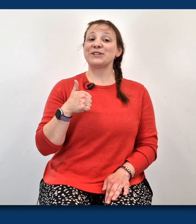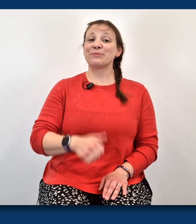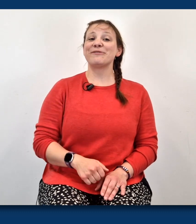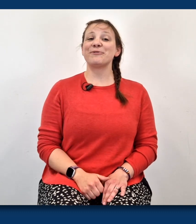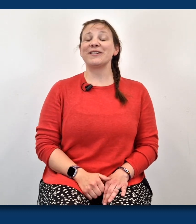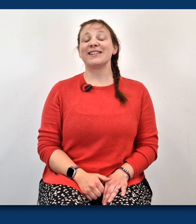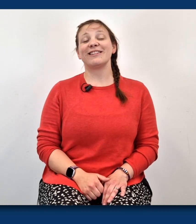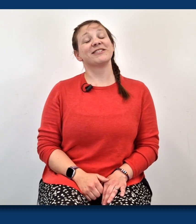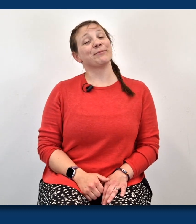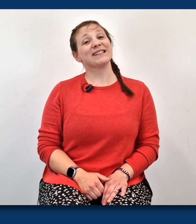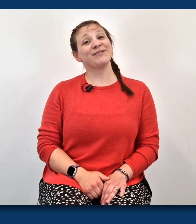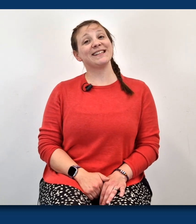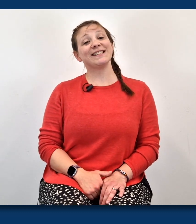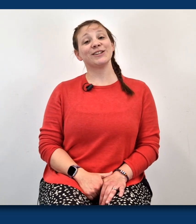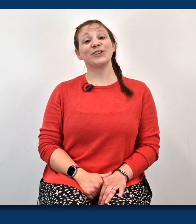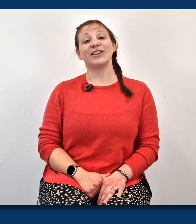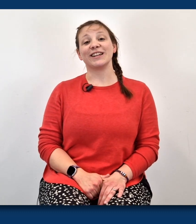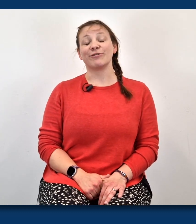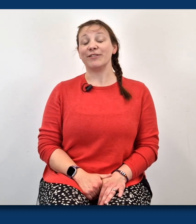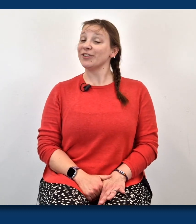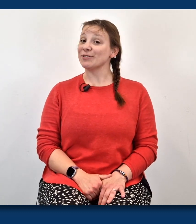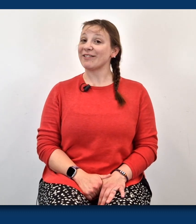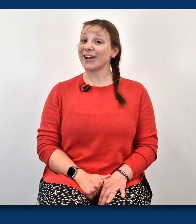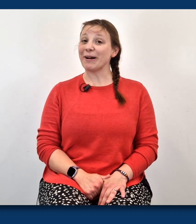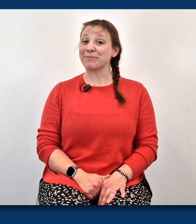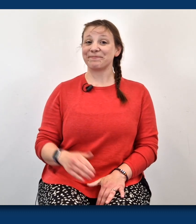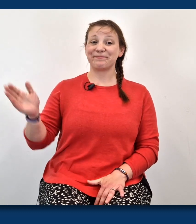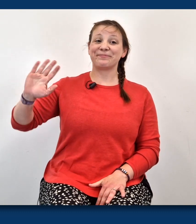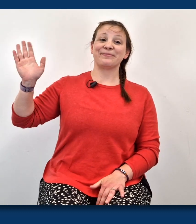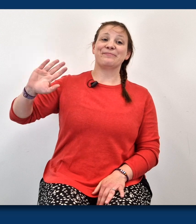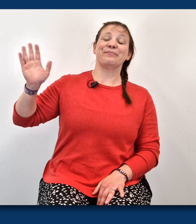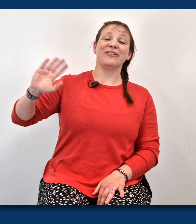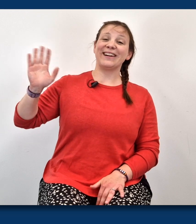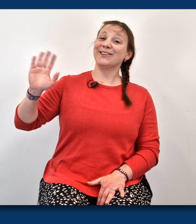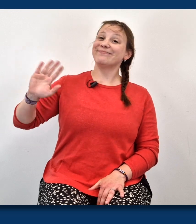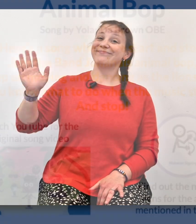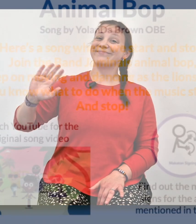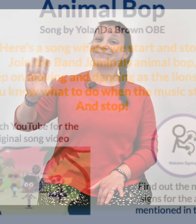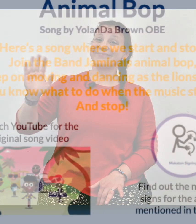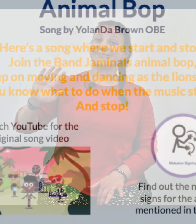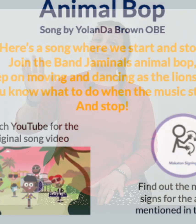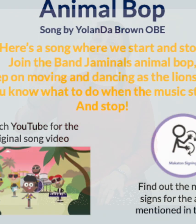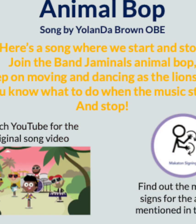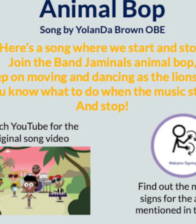Super job everyone. There are some activities on the next screen for you today. Have a go at. Bye for now.